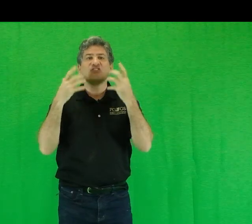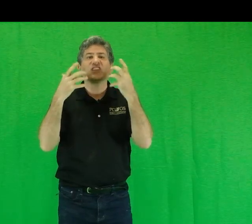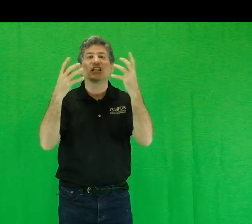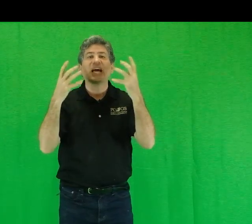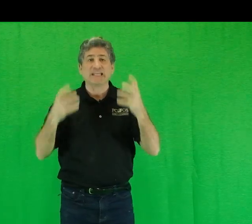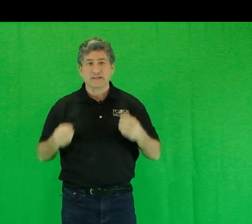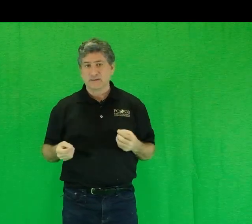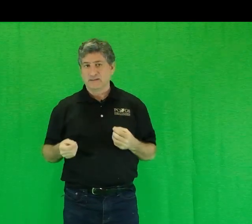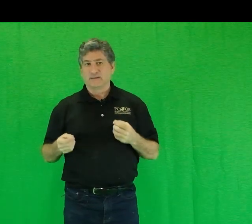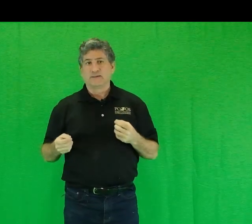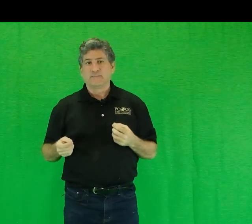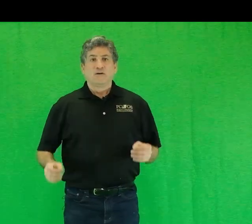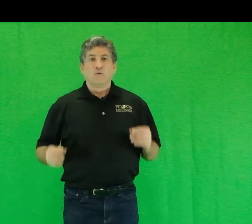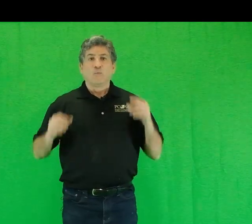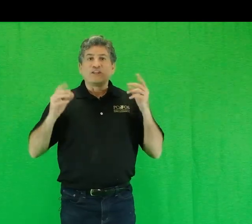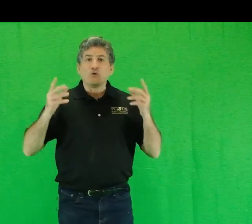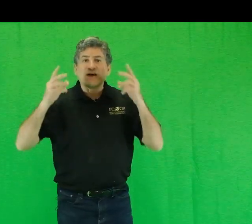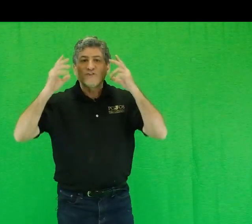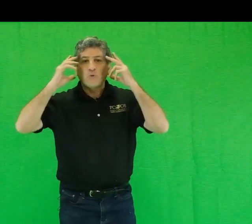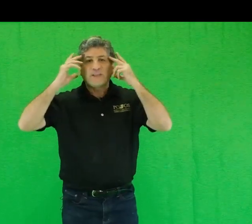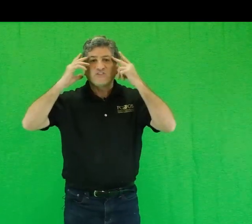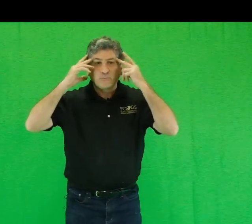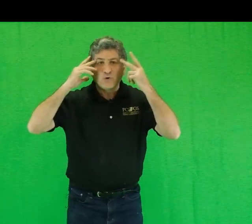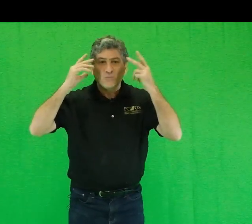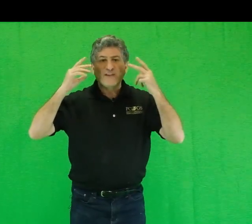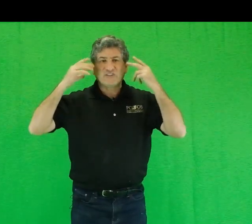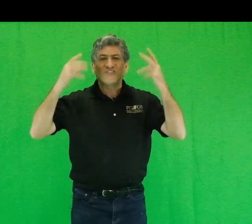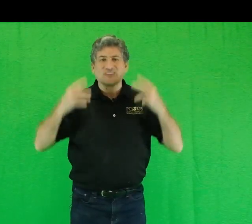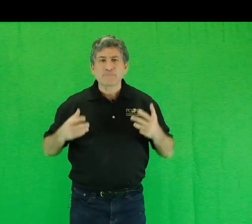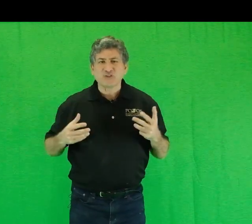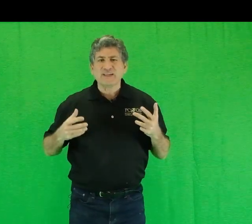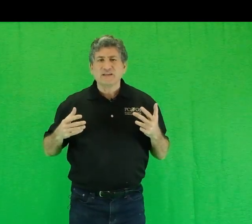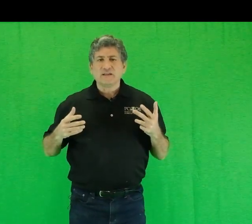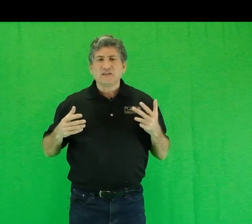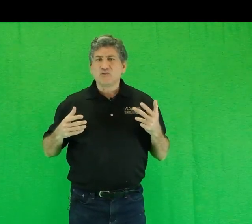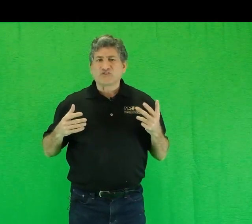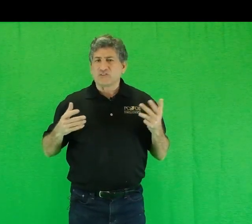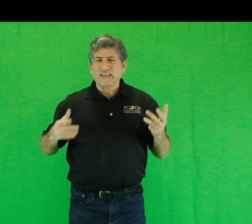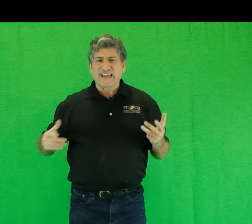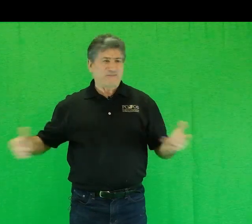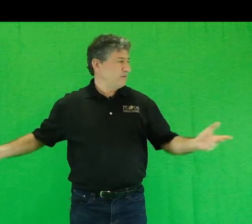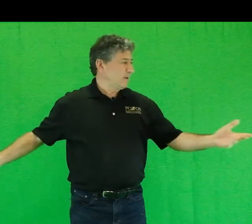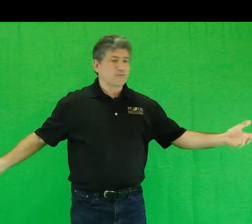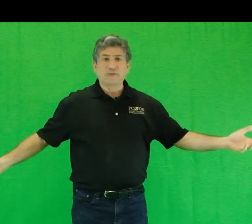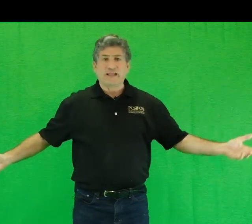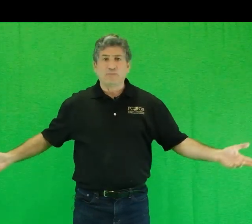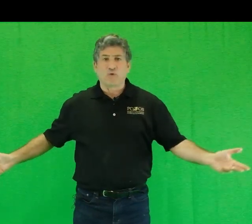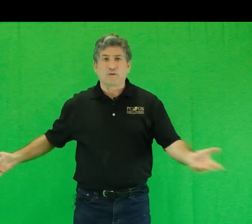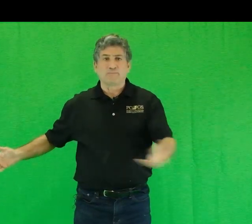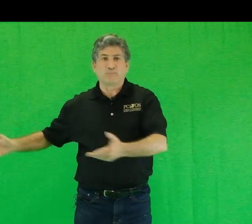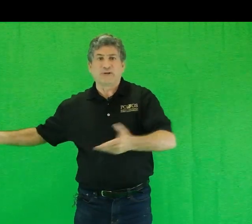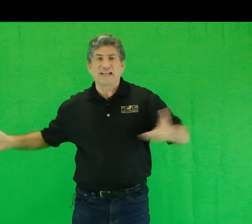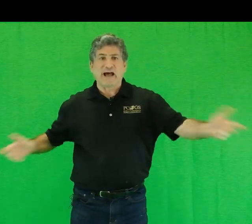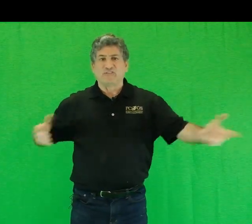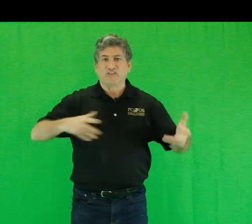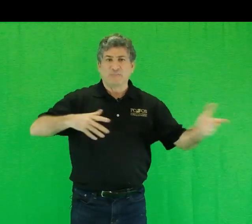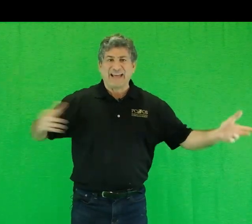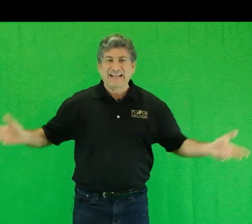see the light. When you have no place to put waste conceptually, you certainly can't feel comfortable anymore putting it out into the planet.